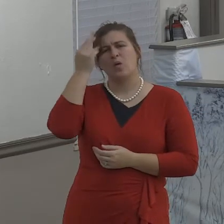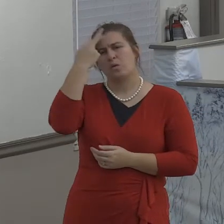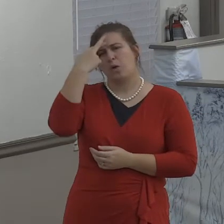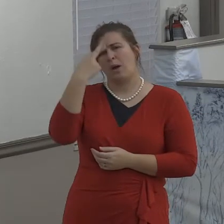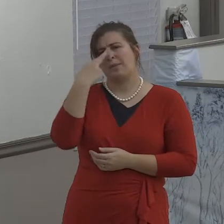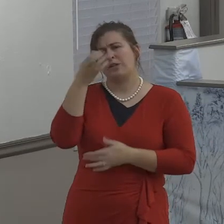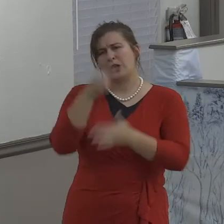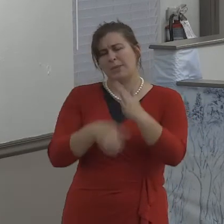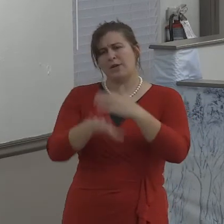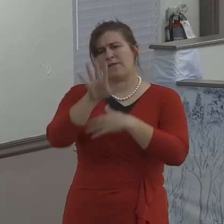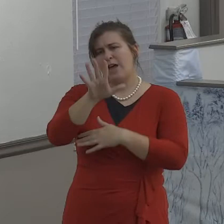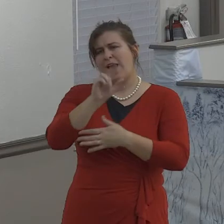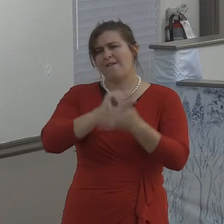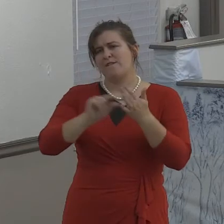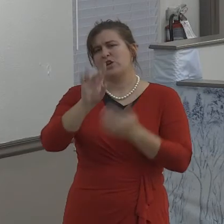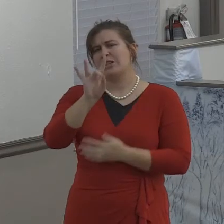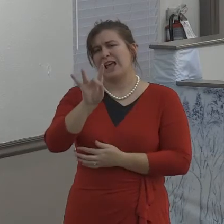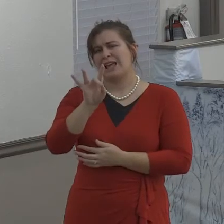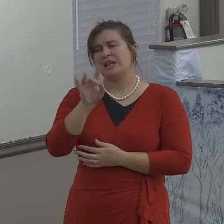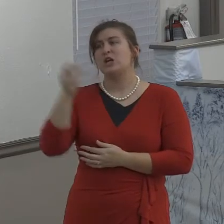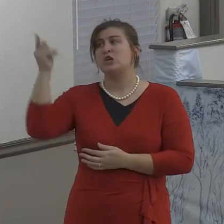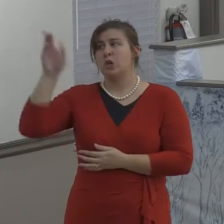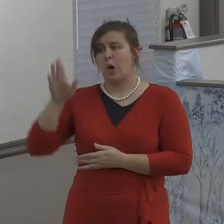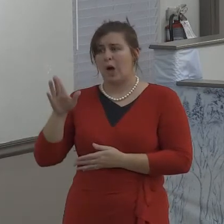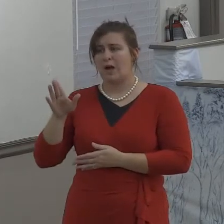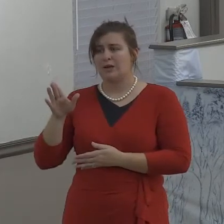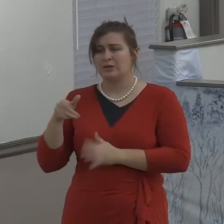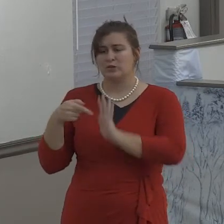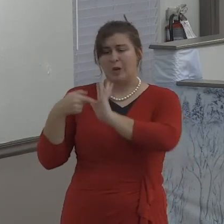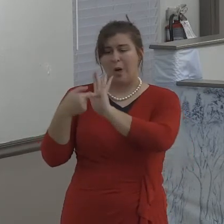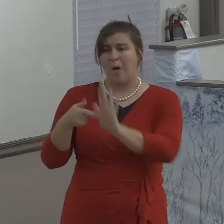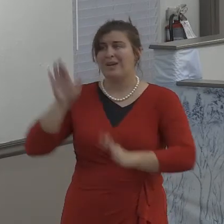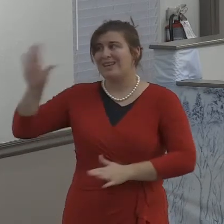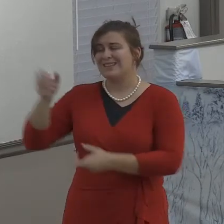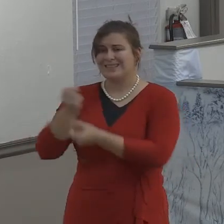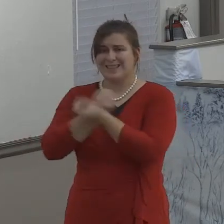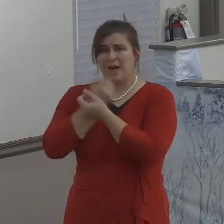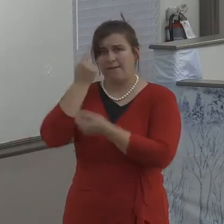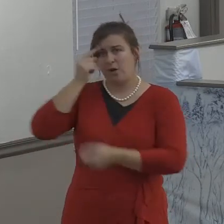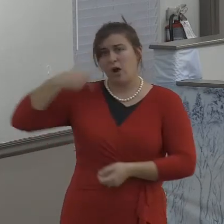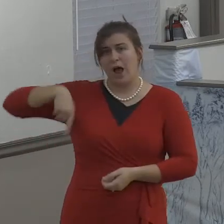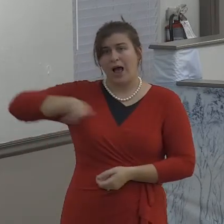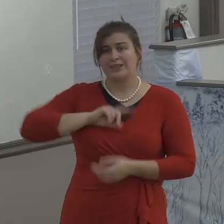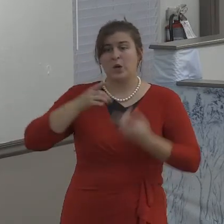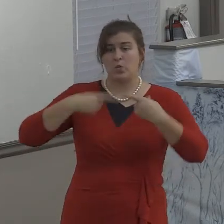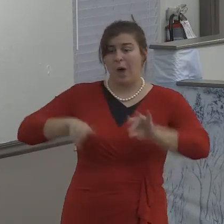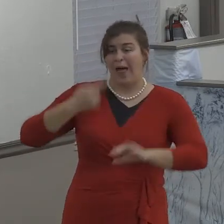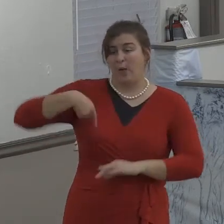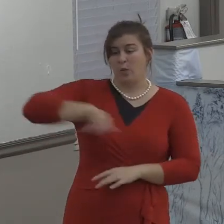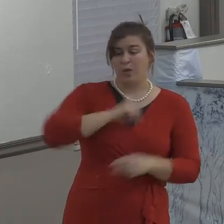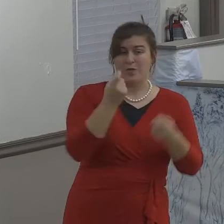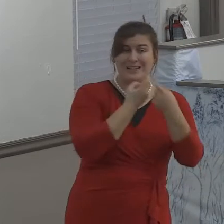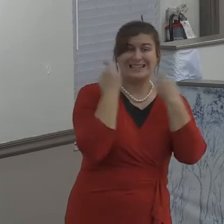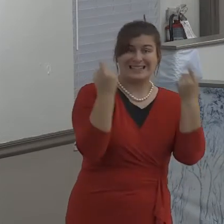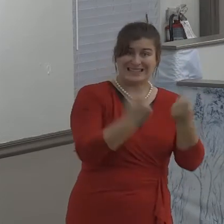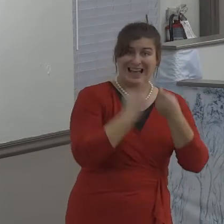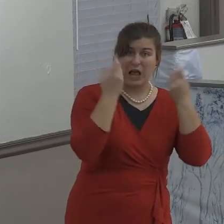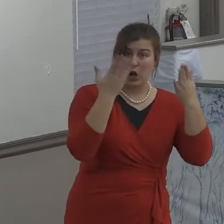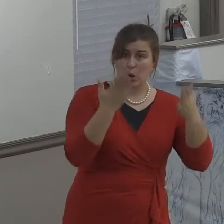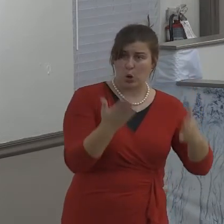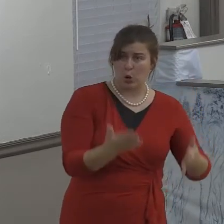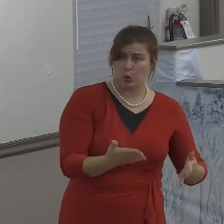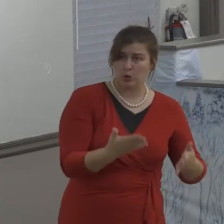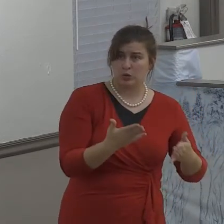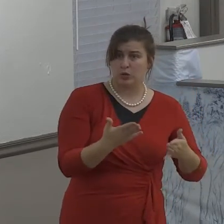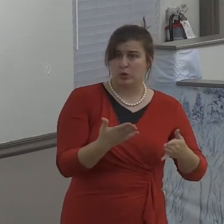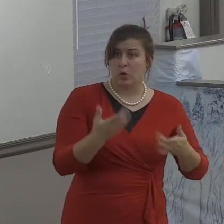I mean while we were yet while we were cussing his name while we were pretending to be so self